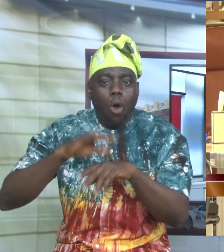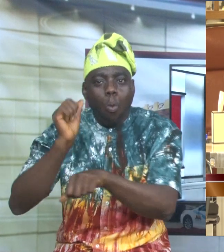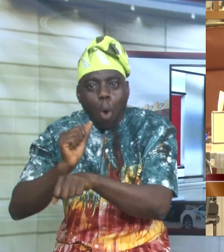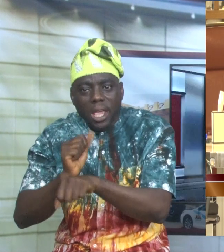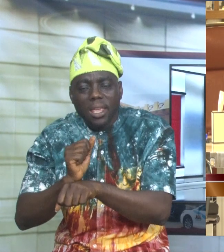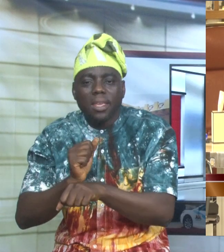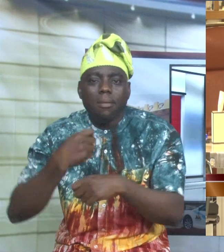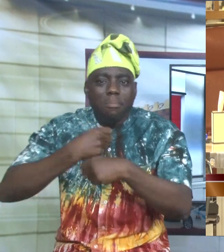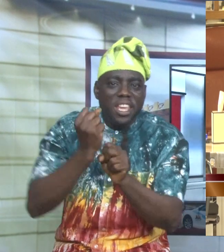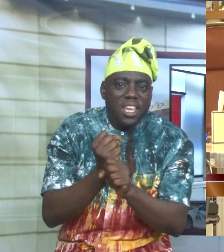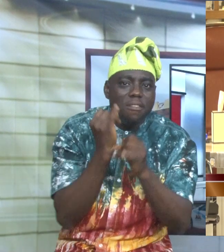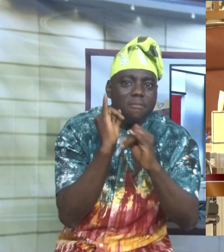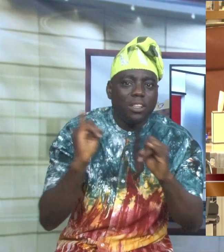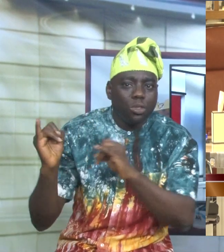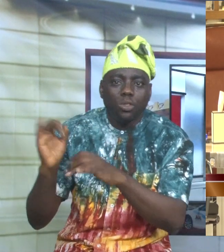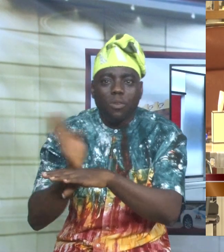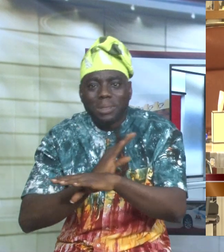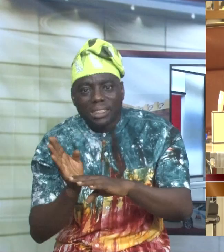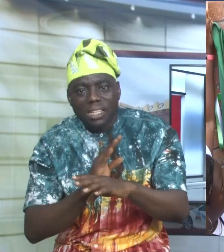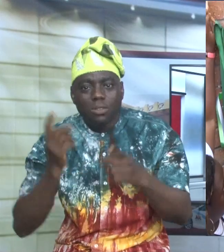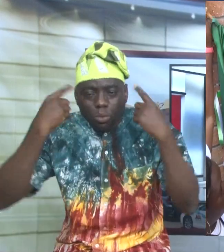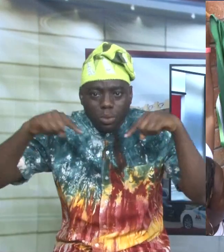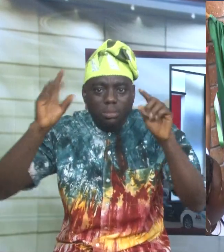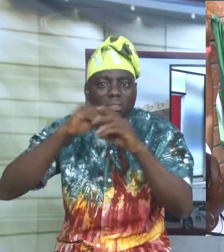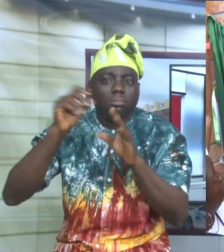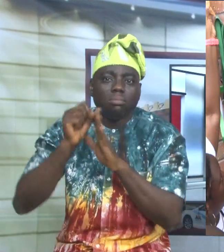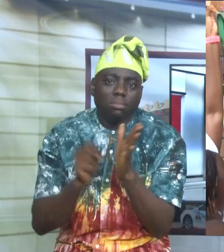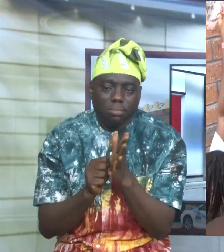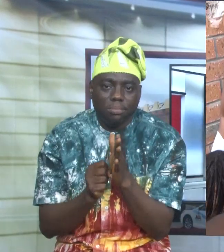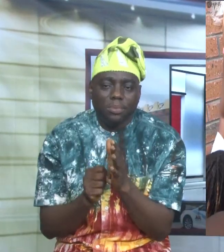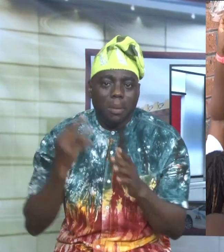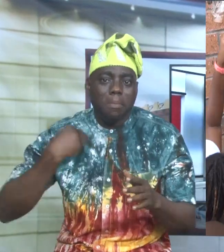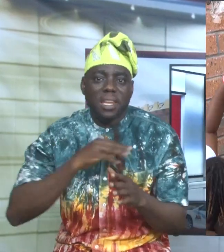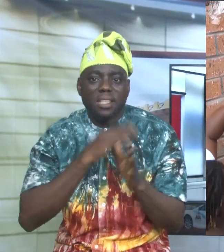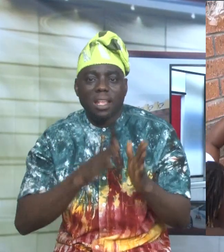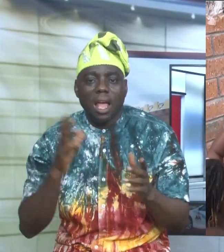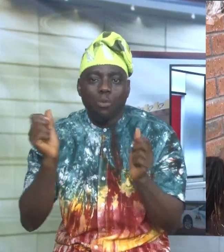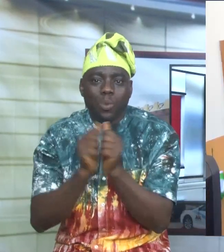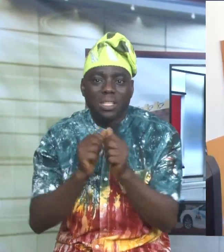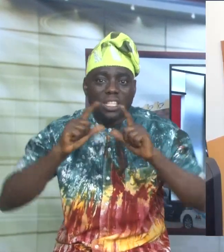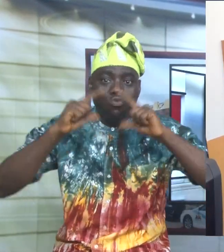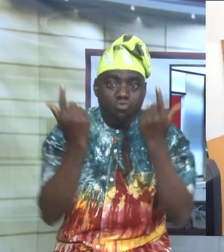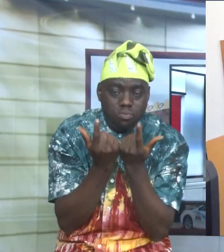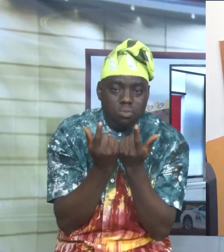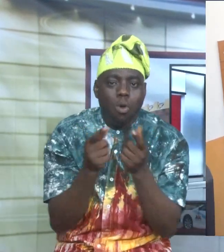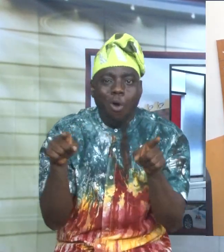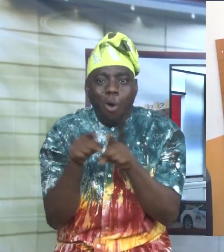infrastructure for businesses to strive in the state. The minister and the entourage, as well as Governor